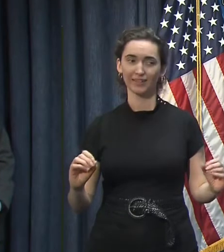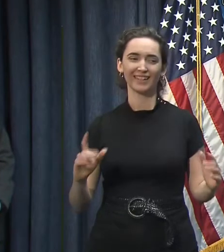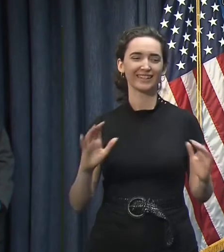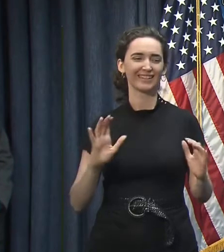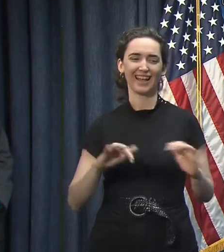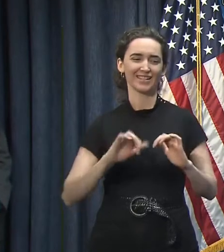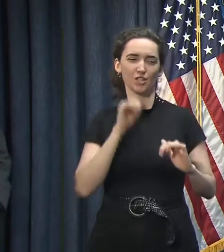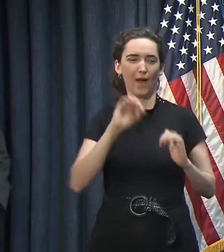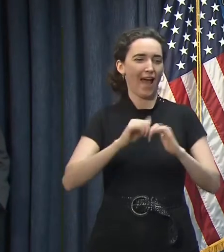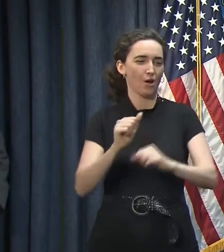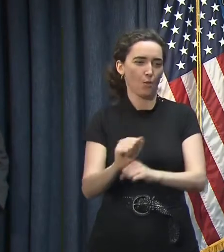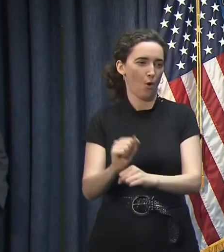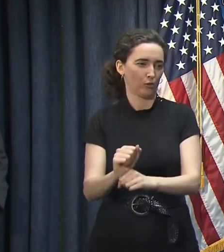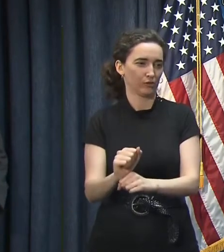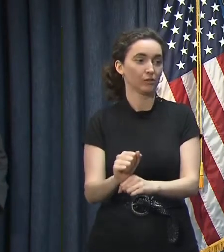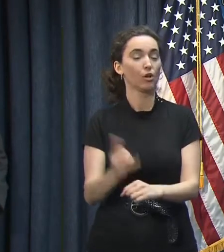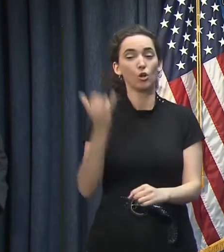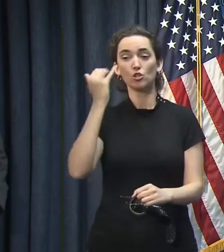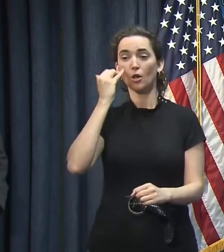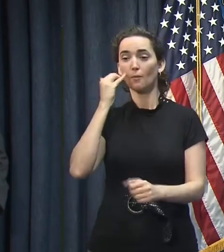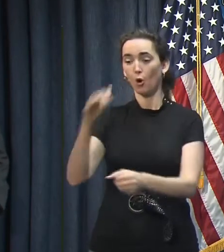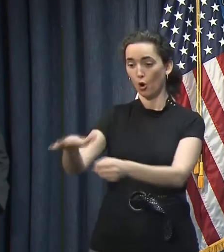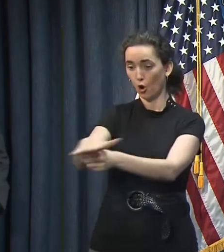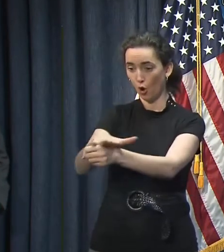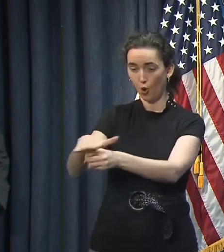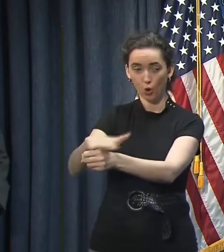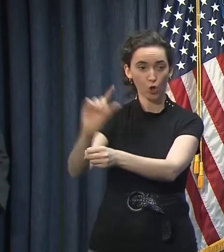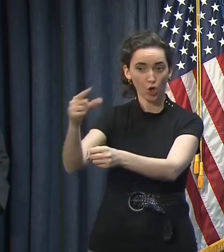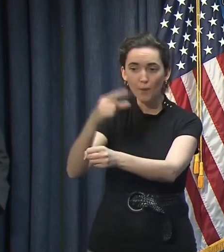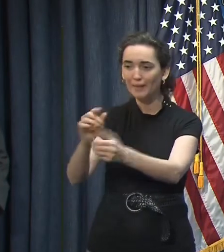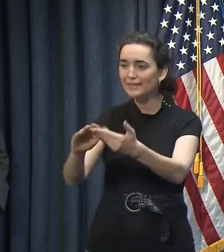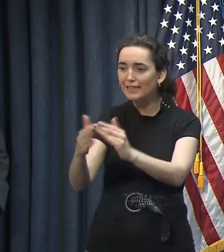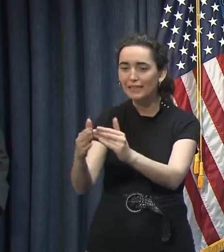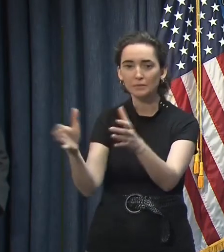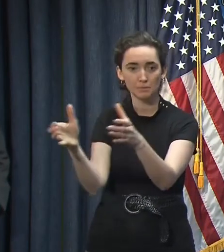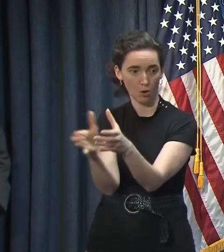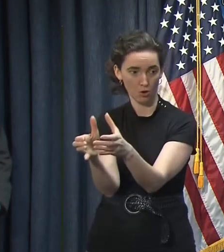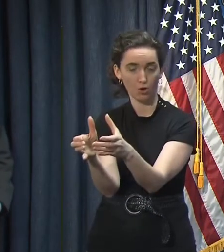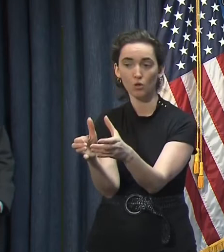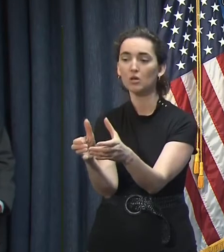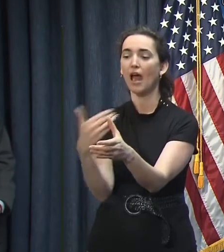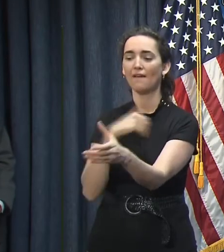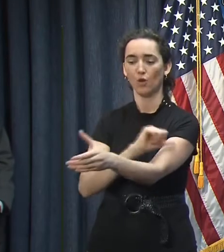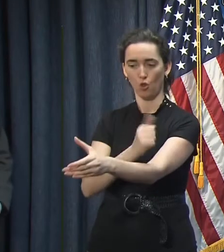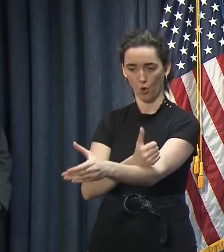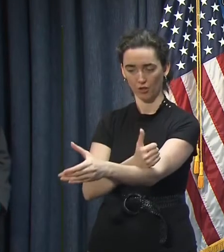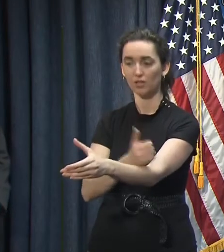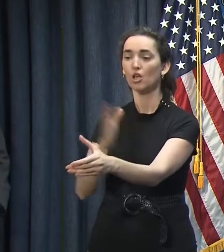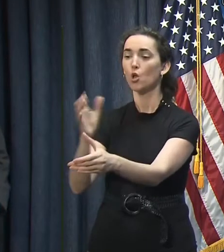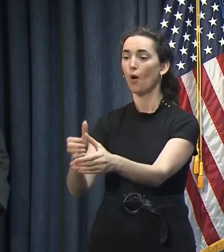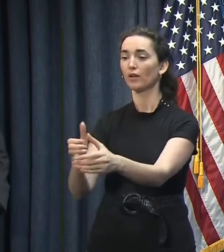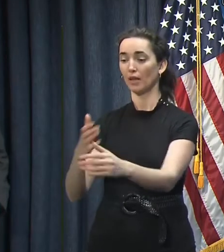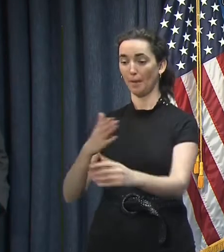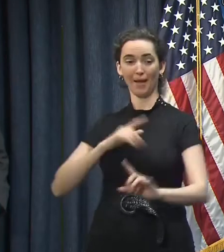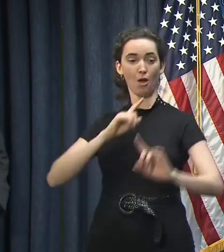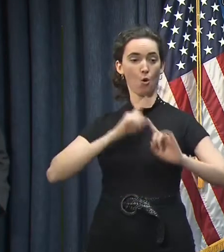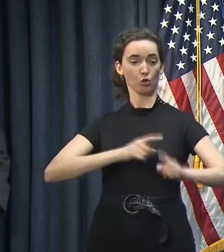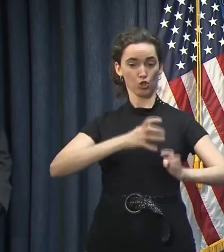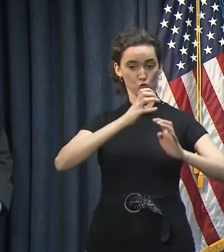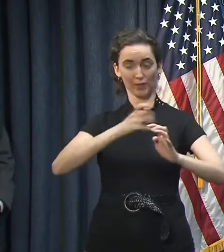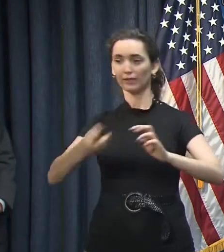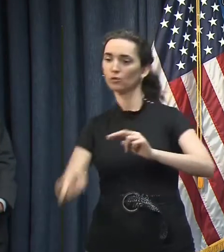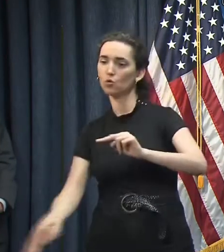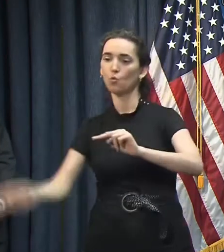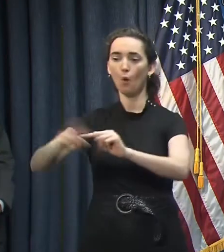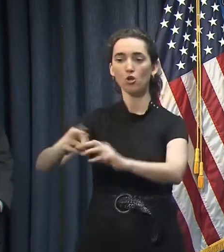works. If a local official who has the authority wants to do something that is more restrictive than my orders, then they can